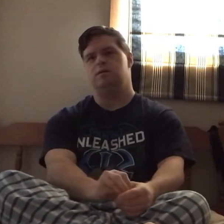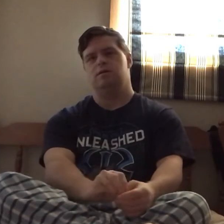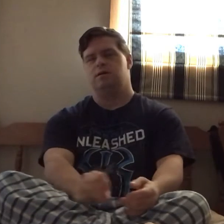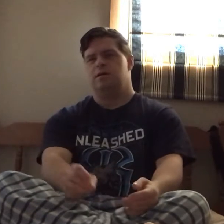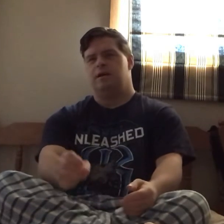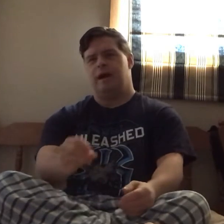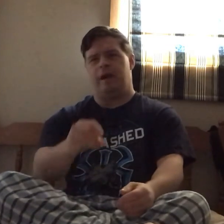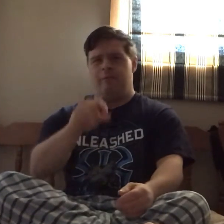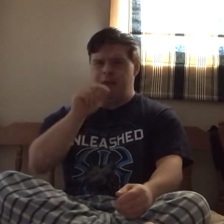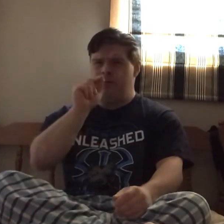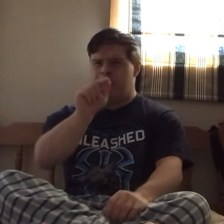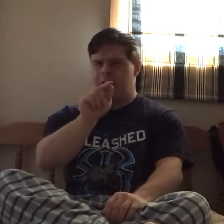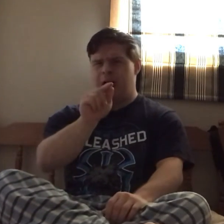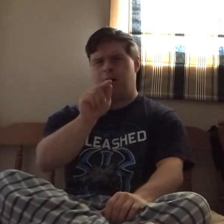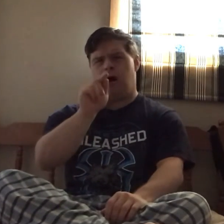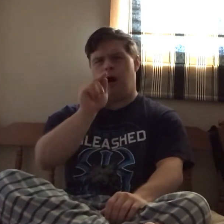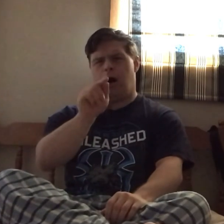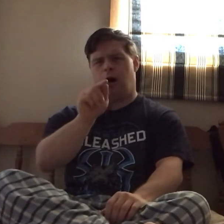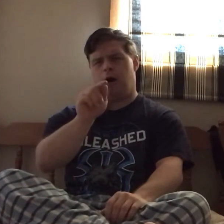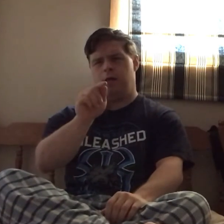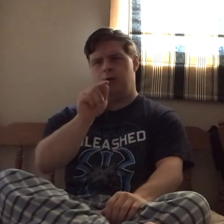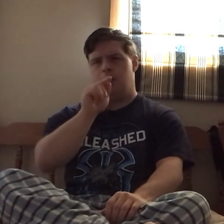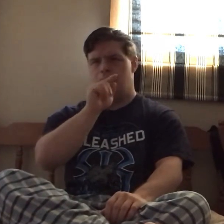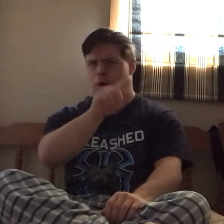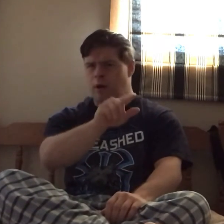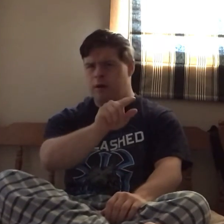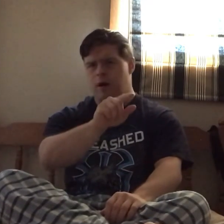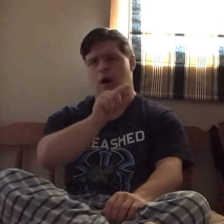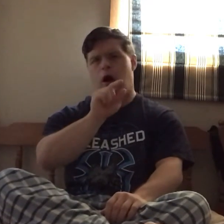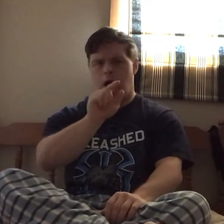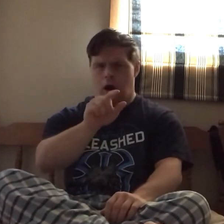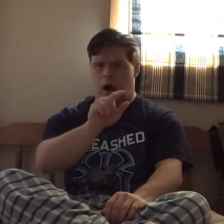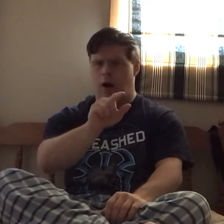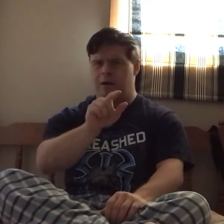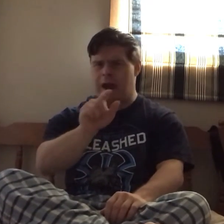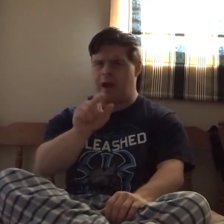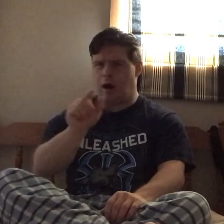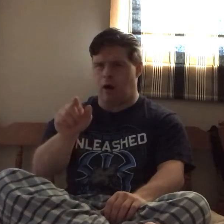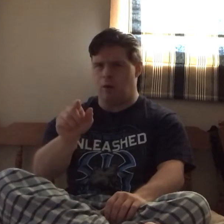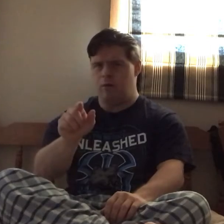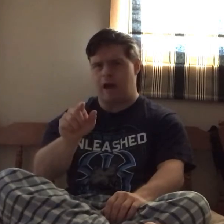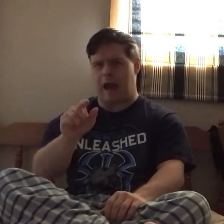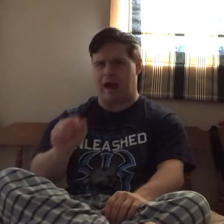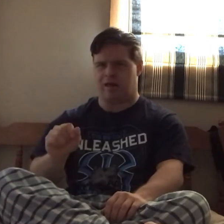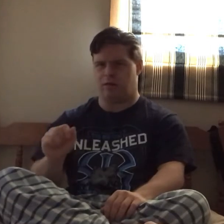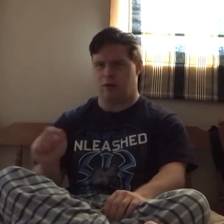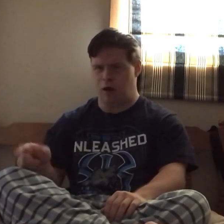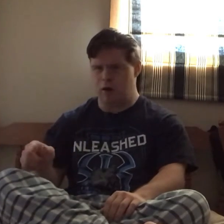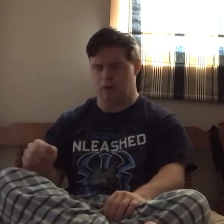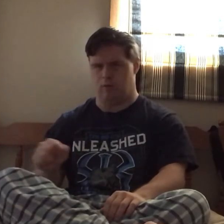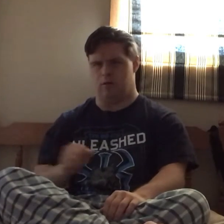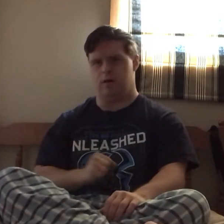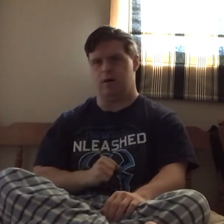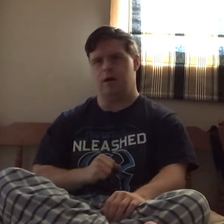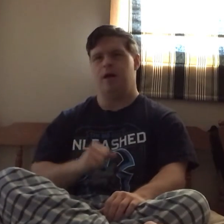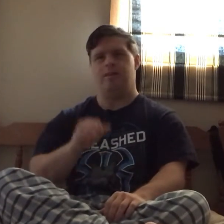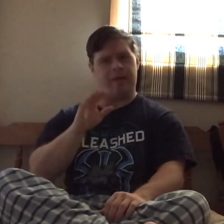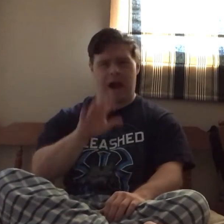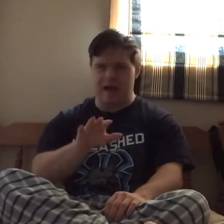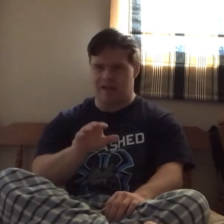And when you click on markrkox2, that is